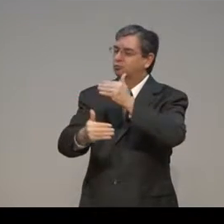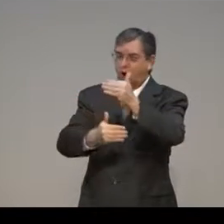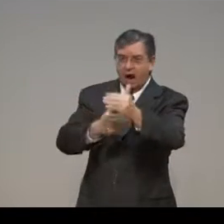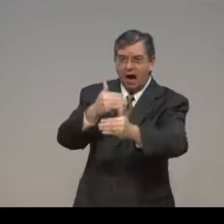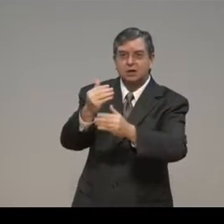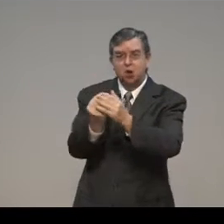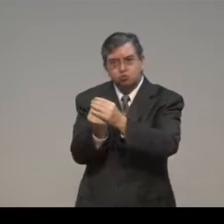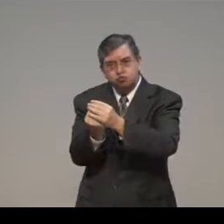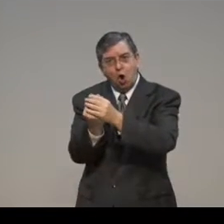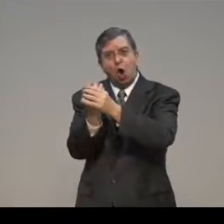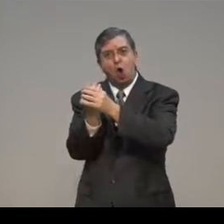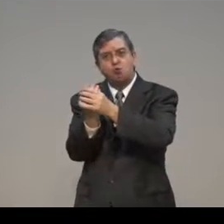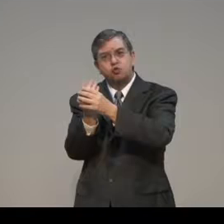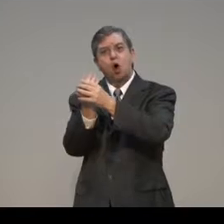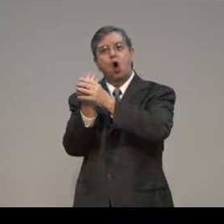That's right. That's It's a process.